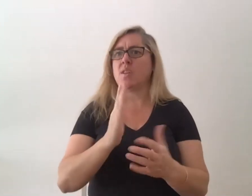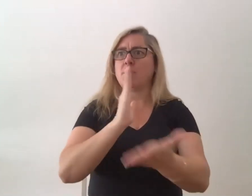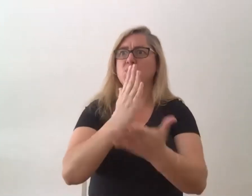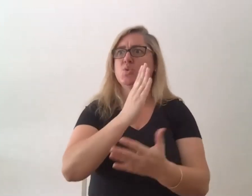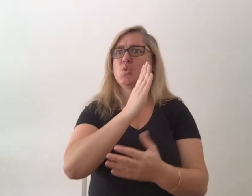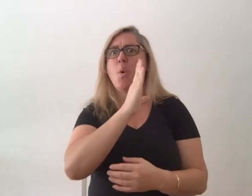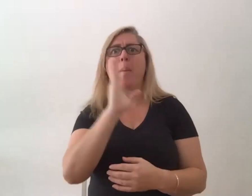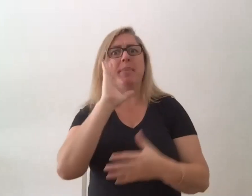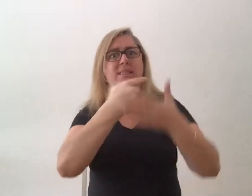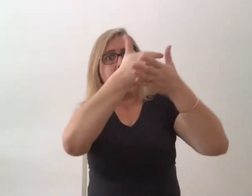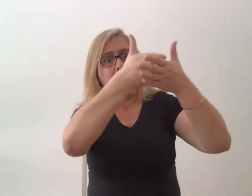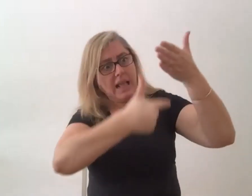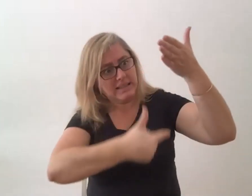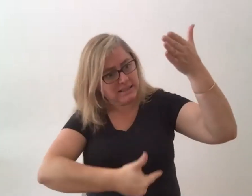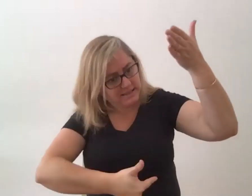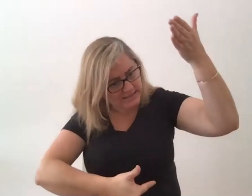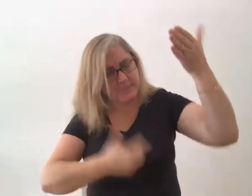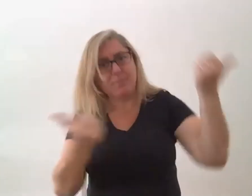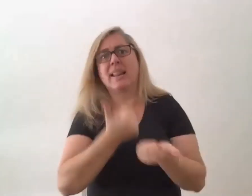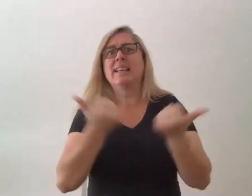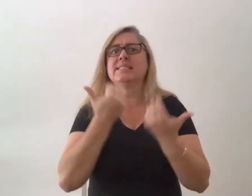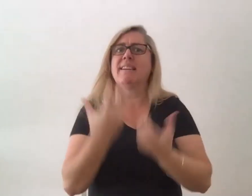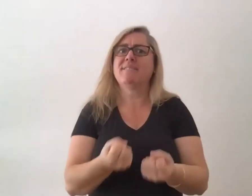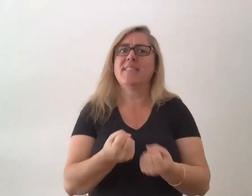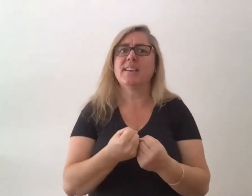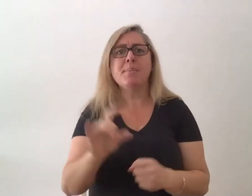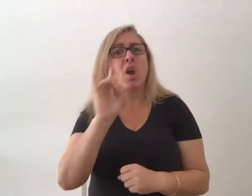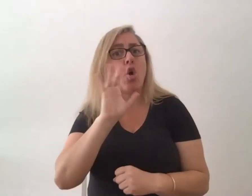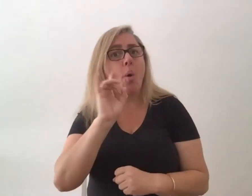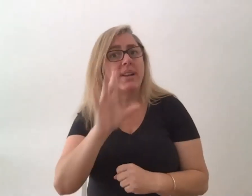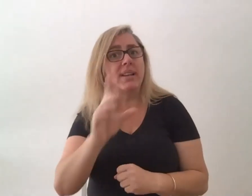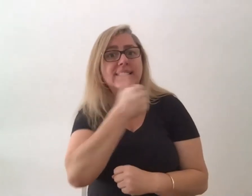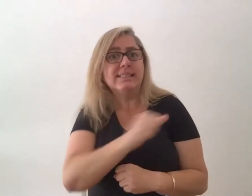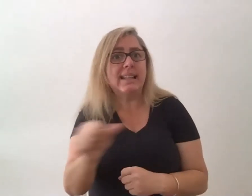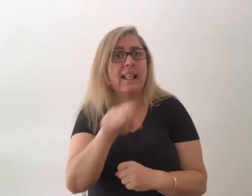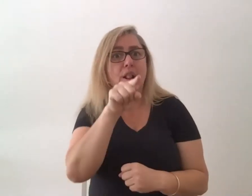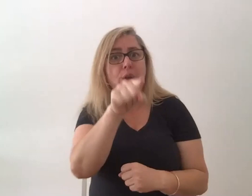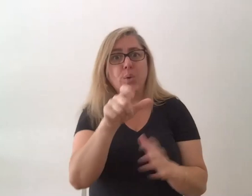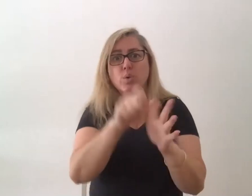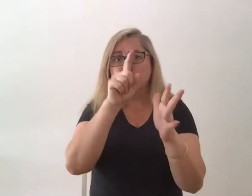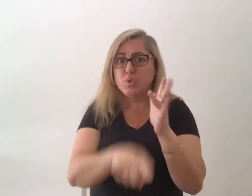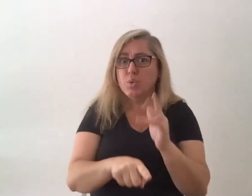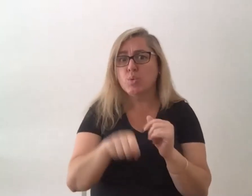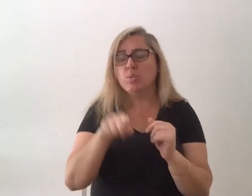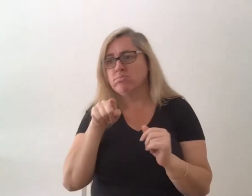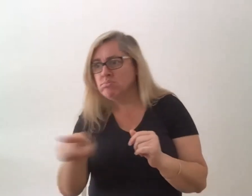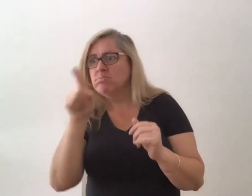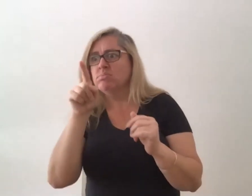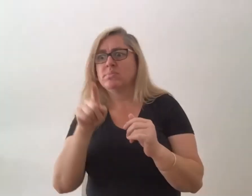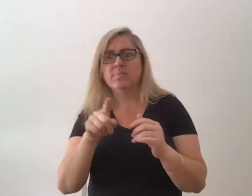the list. But is comedy something that you're still doing? How was that for you? Is it something you think you'll go